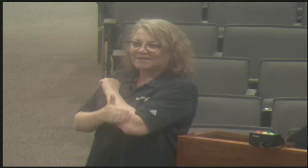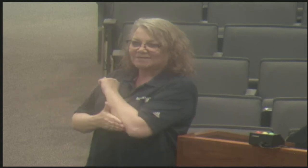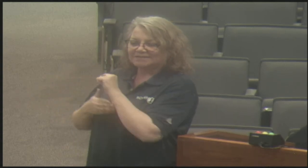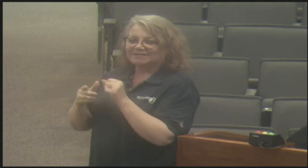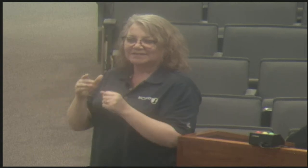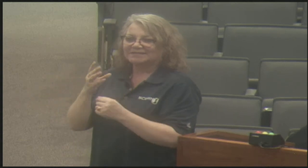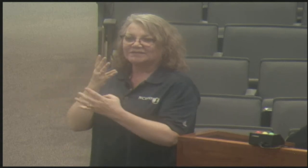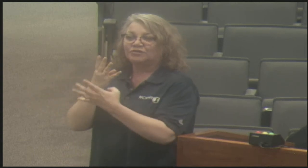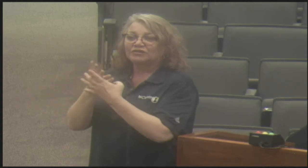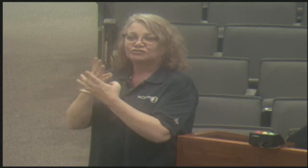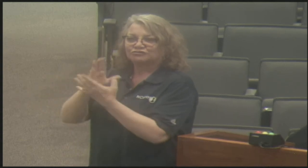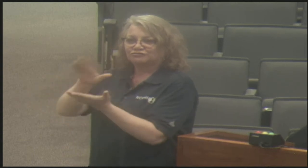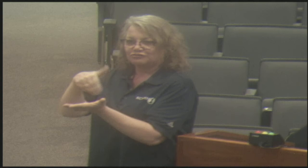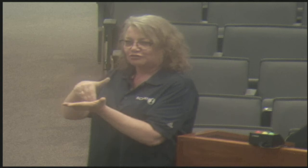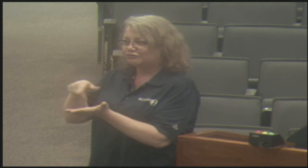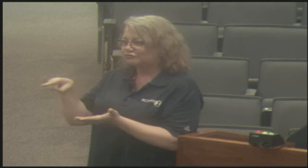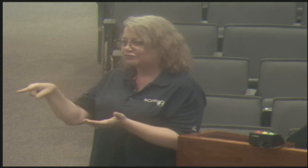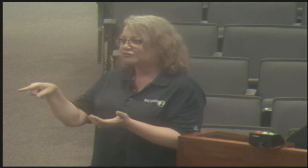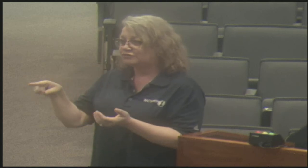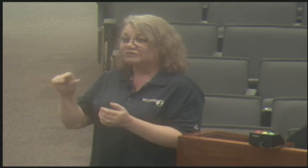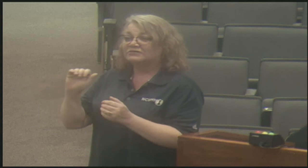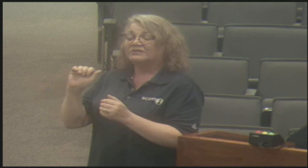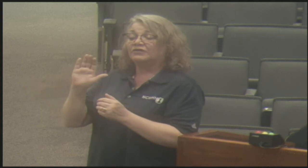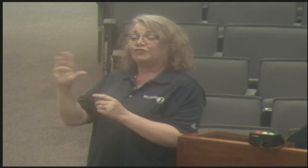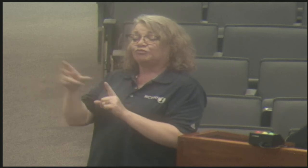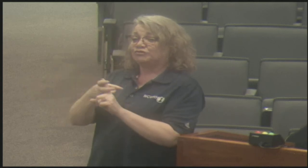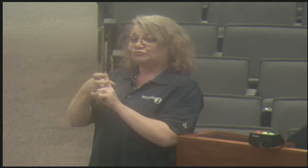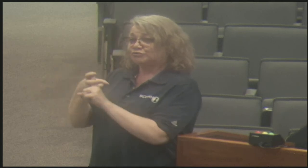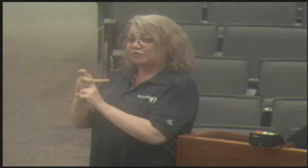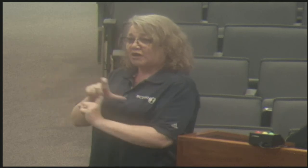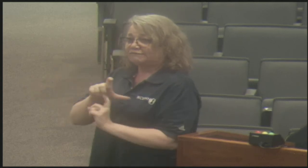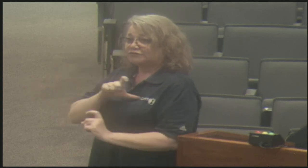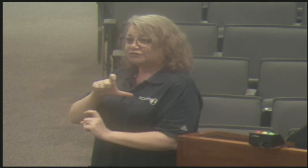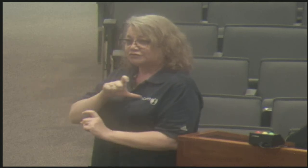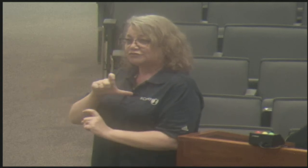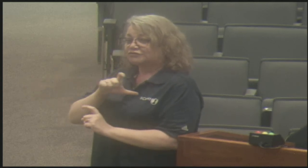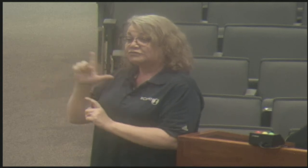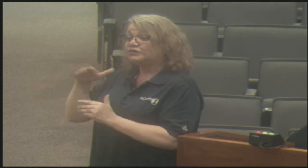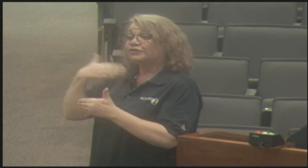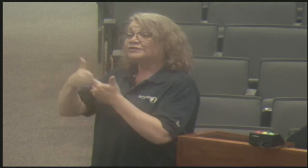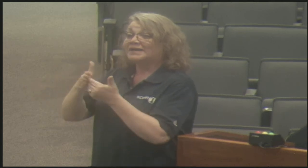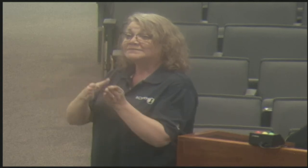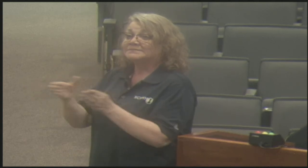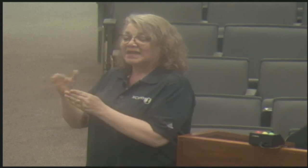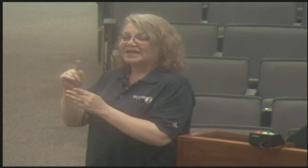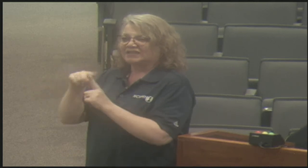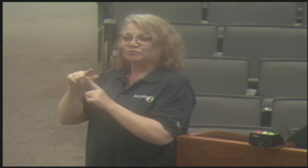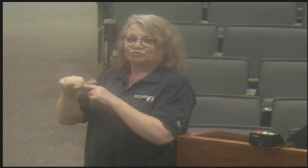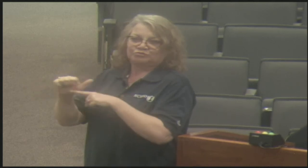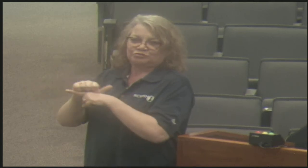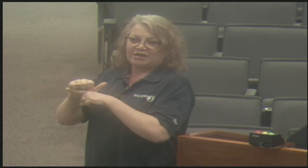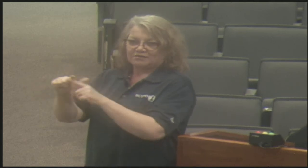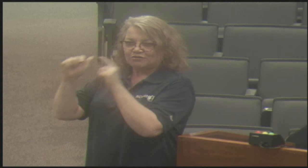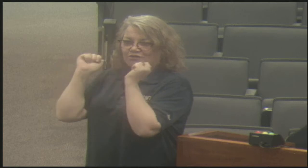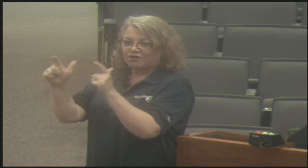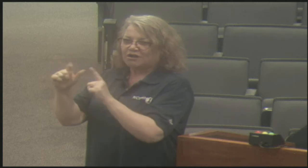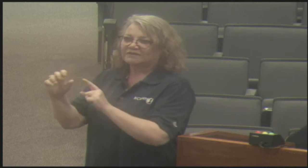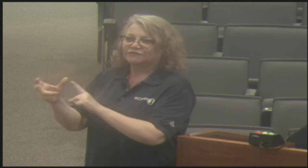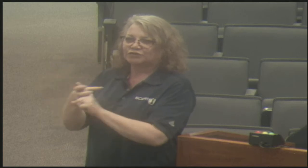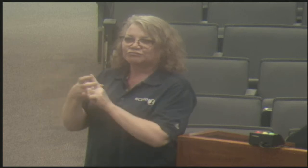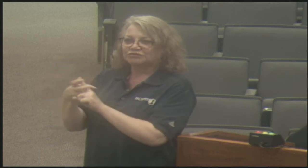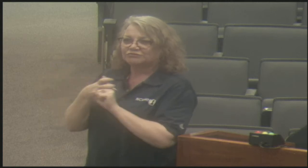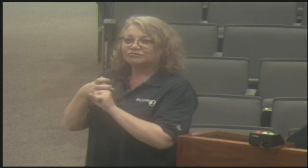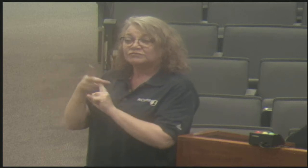also with Douglas County Corrections providing training to their recruit, the new